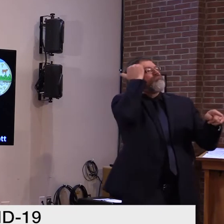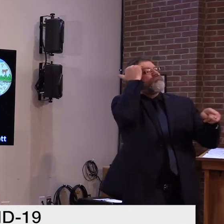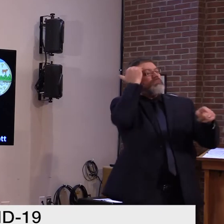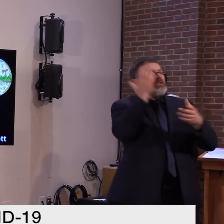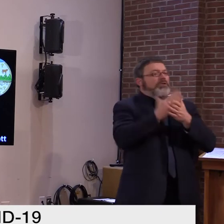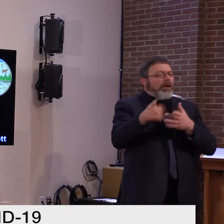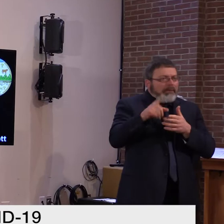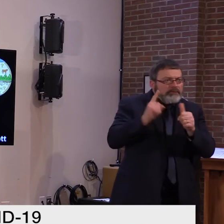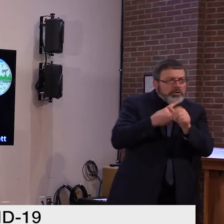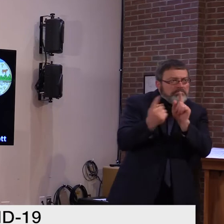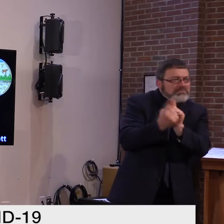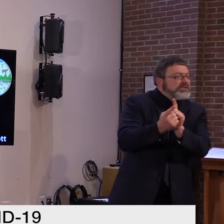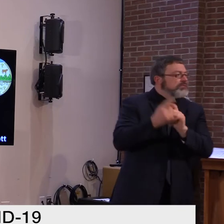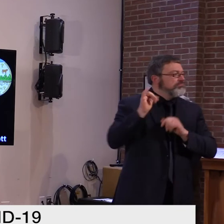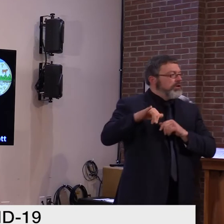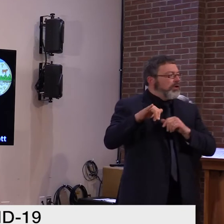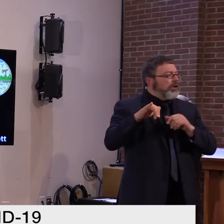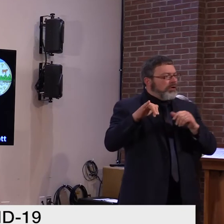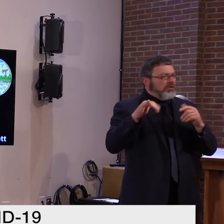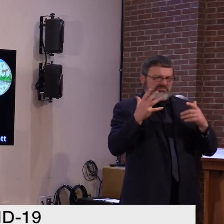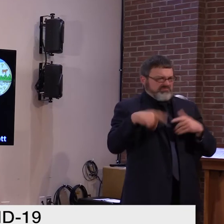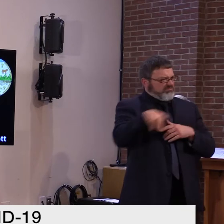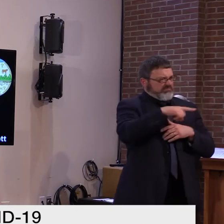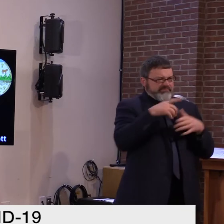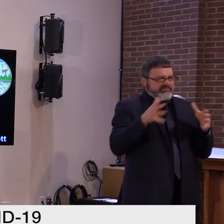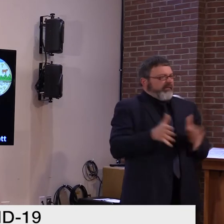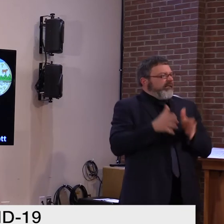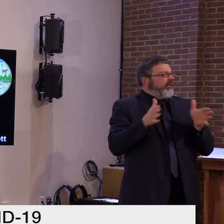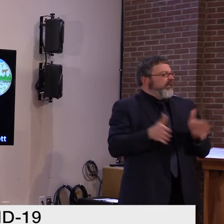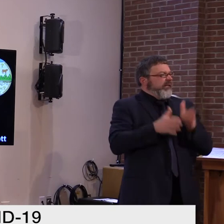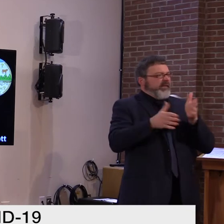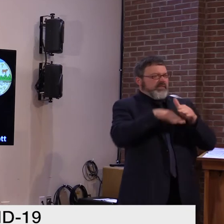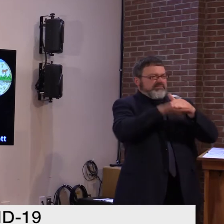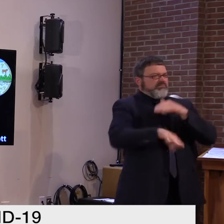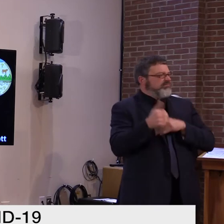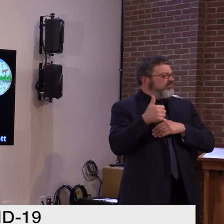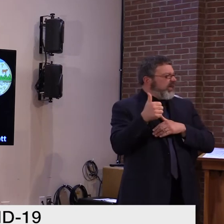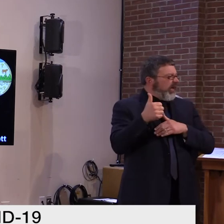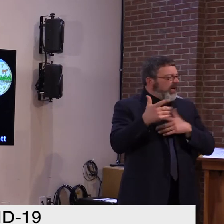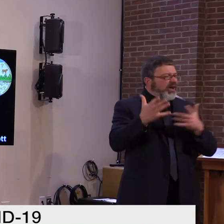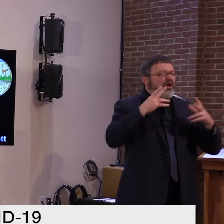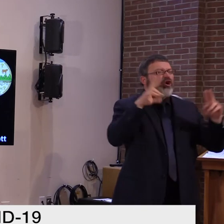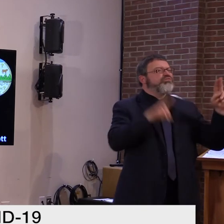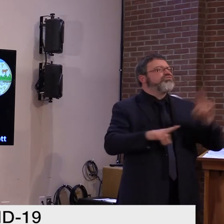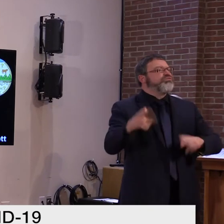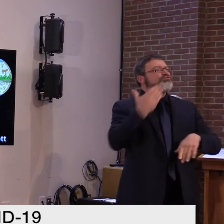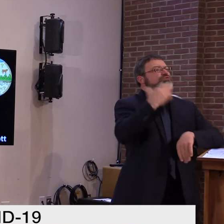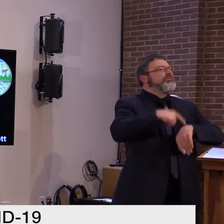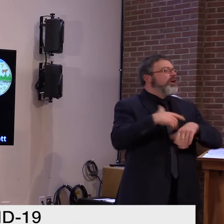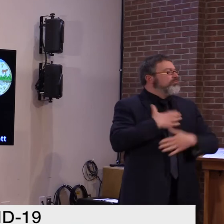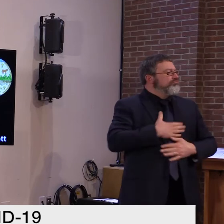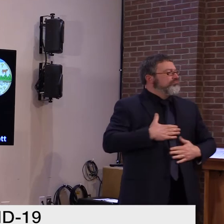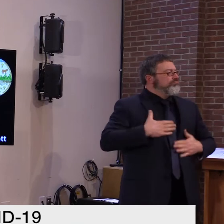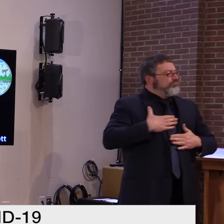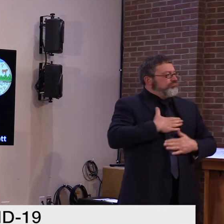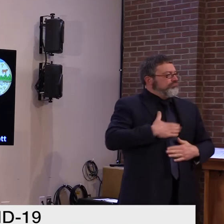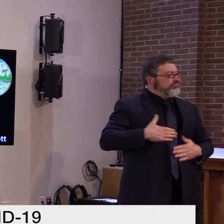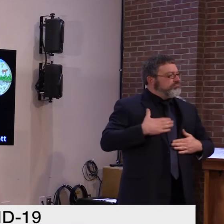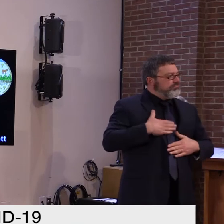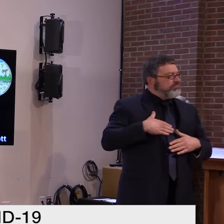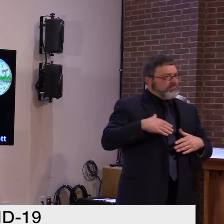of new acquaintances. And everybody's having a good time. No one really feels sick or seems sick to Max.